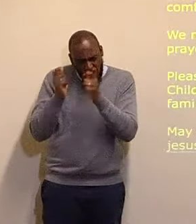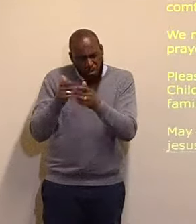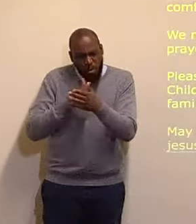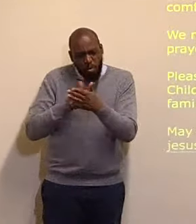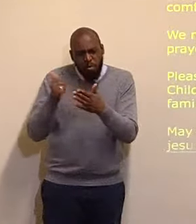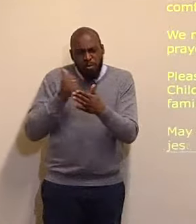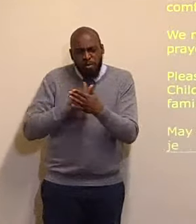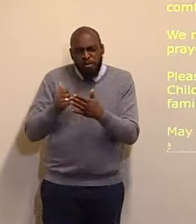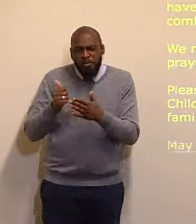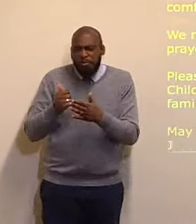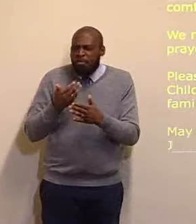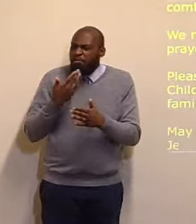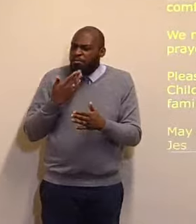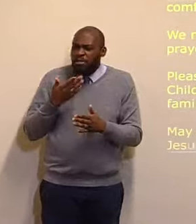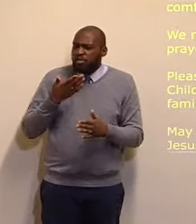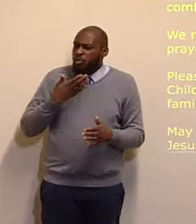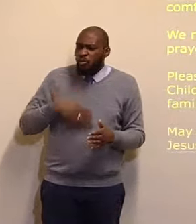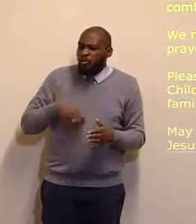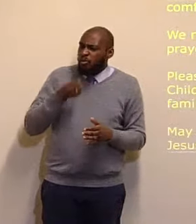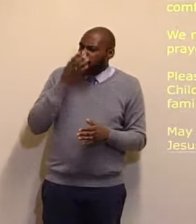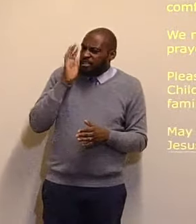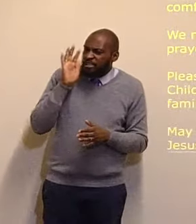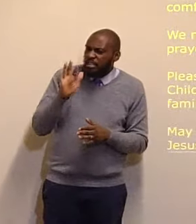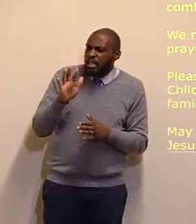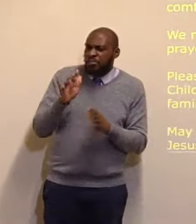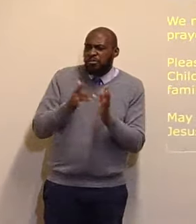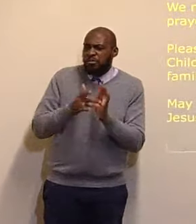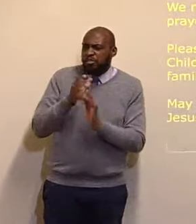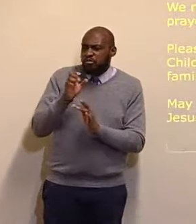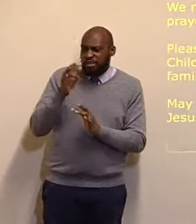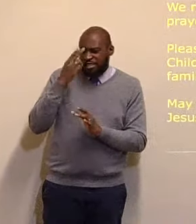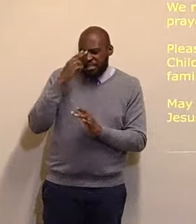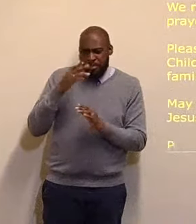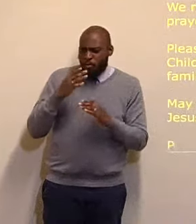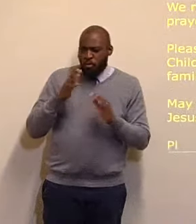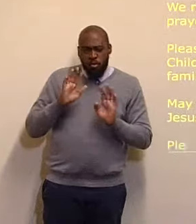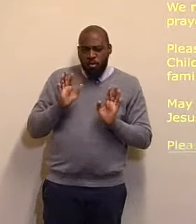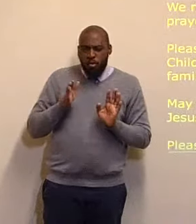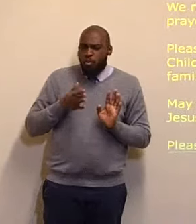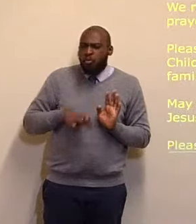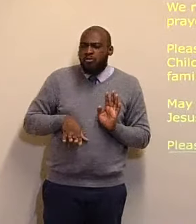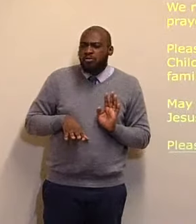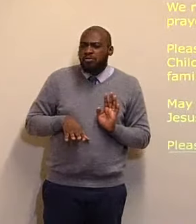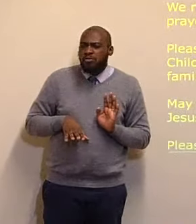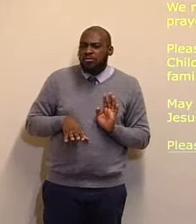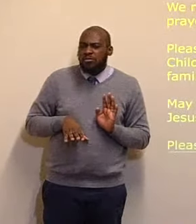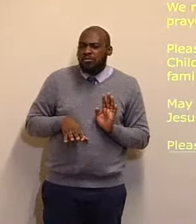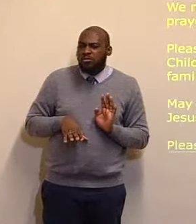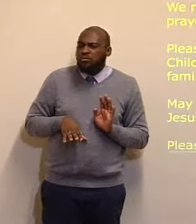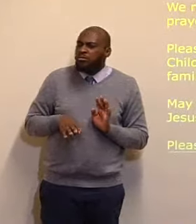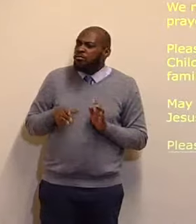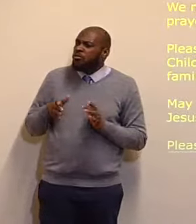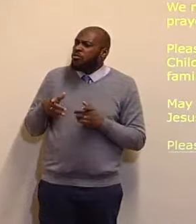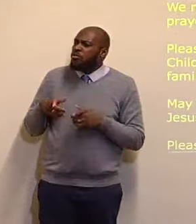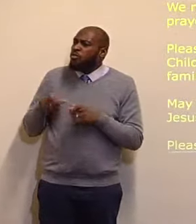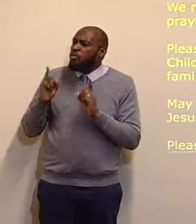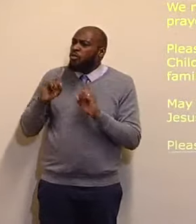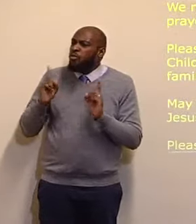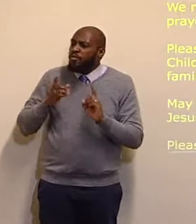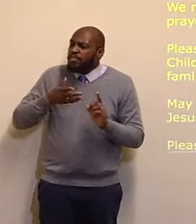bringing shame, upon the name, of our Savior. O Lord, we pray, that thou will provide, to our needs, we have so many needs,